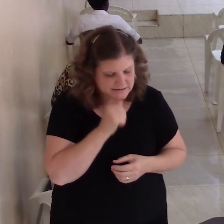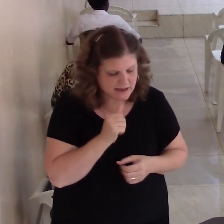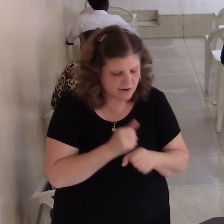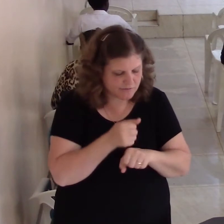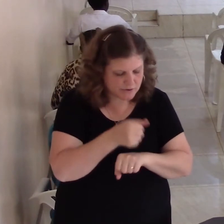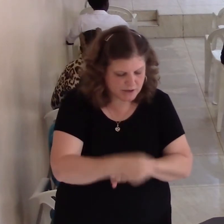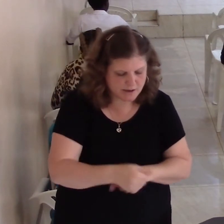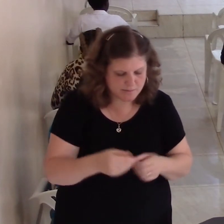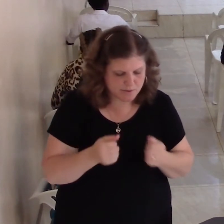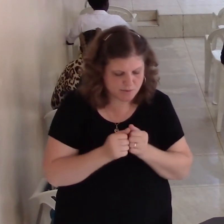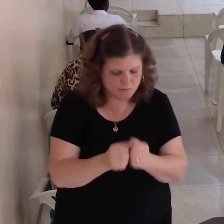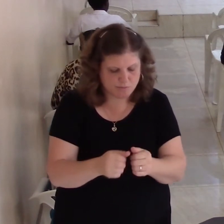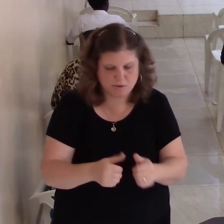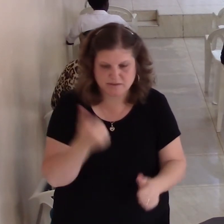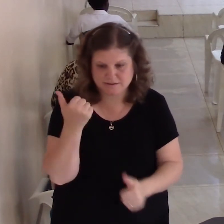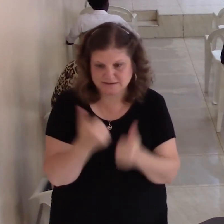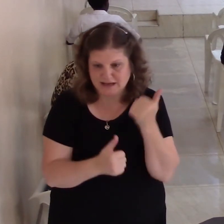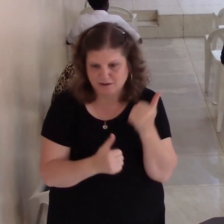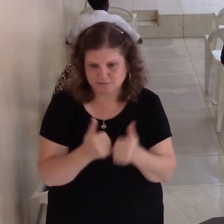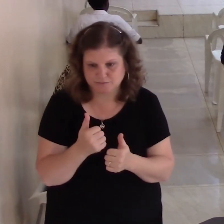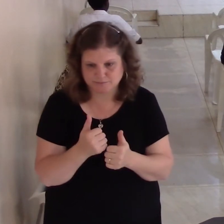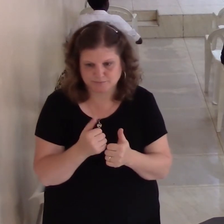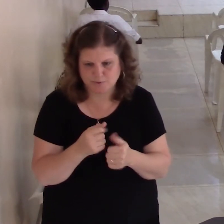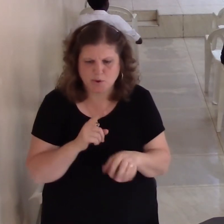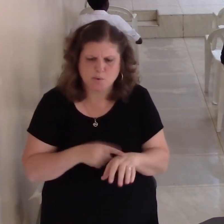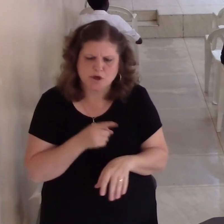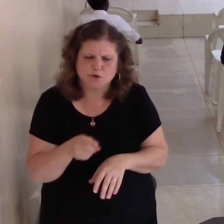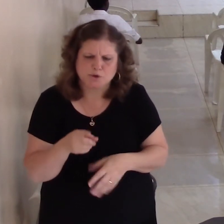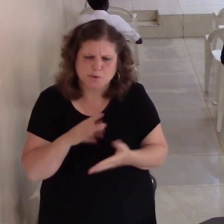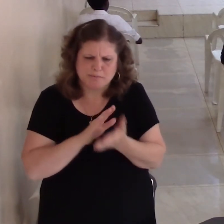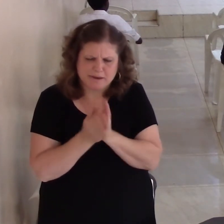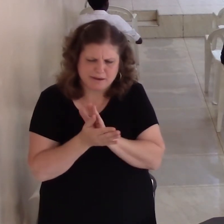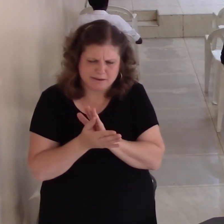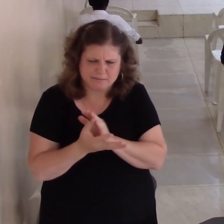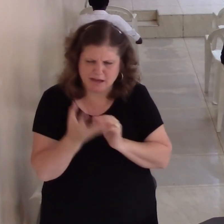Well, when you start getting angry and start getting bitter, you're not thankful to God anymore.